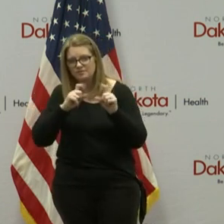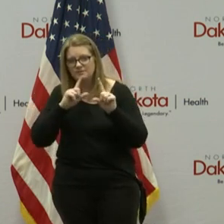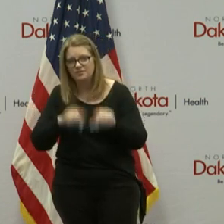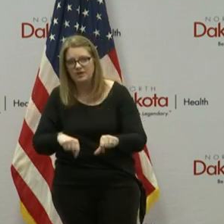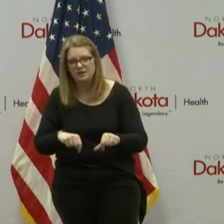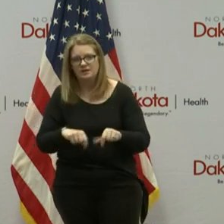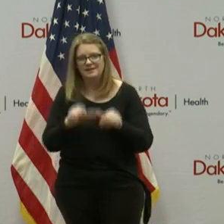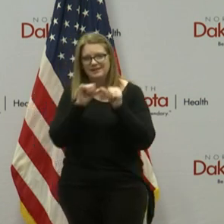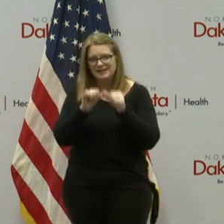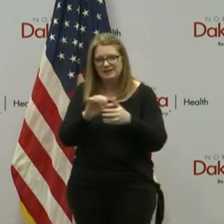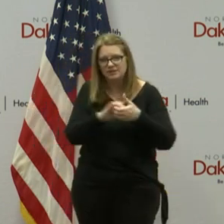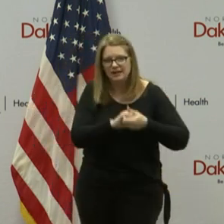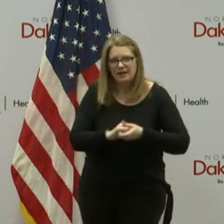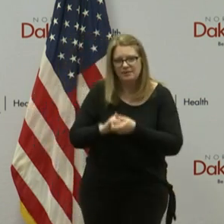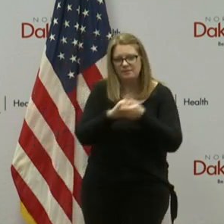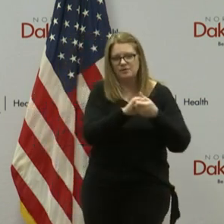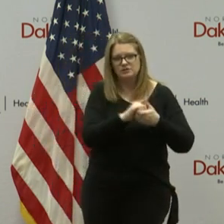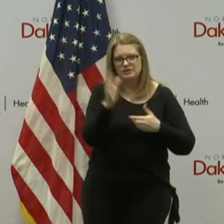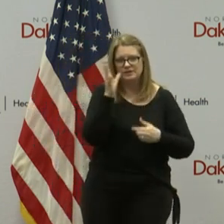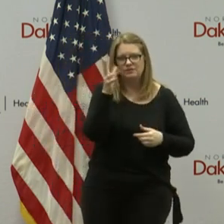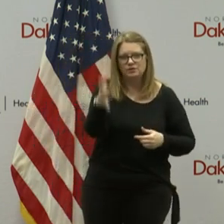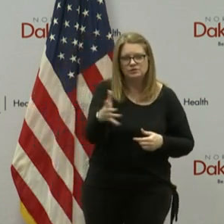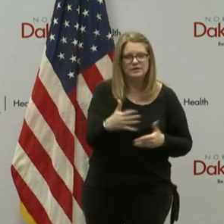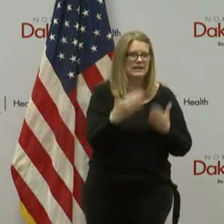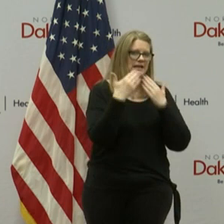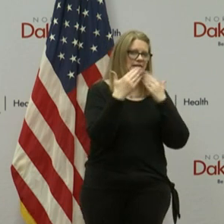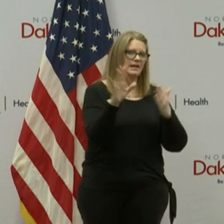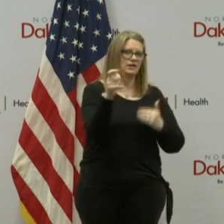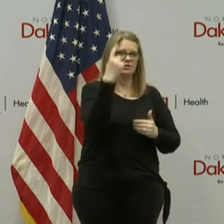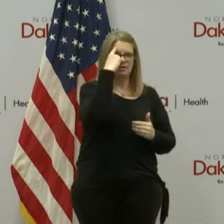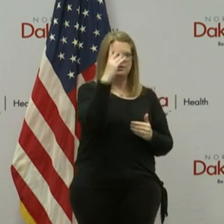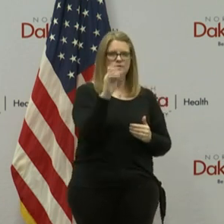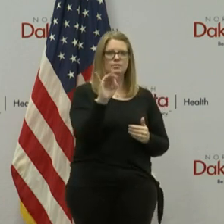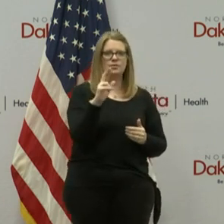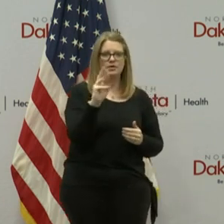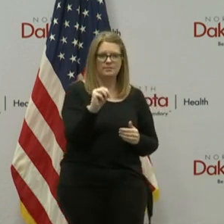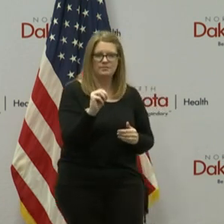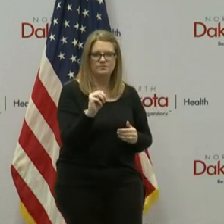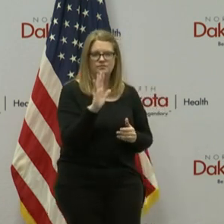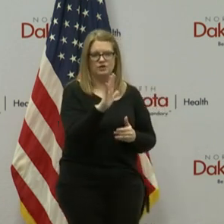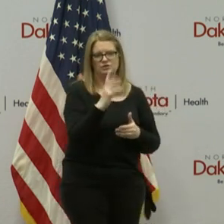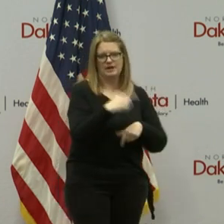continued collaboration in the weeks ahead. Thank you, Governor Burgum, for this time today.